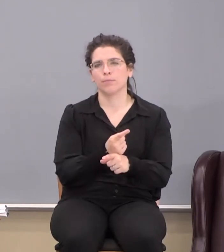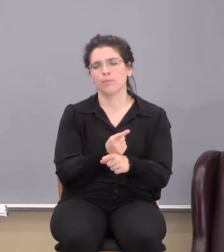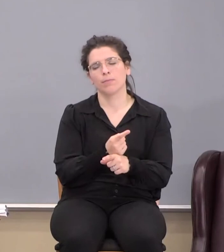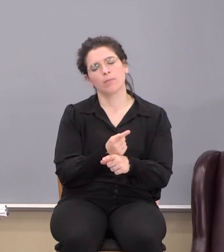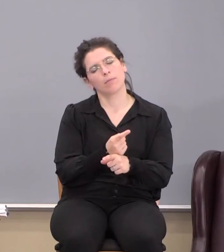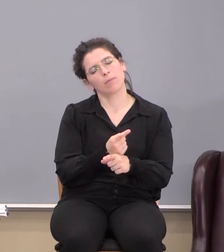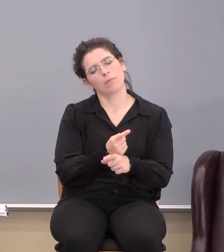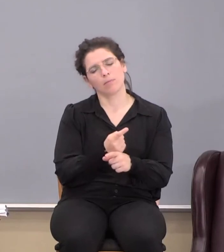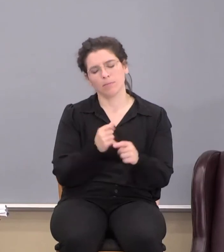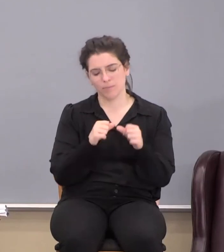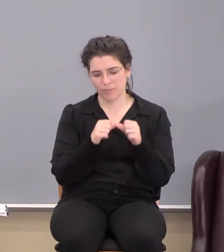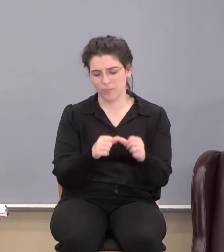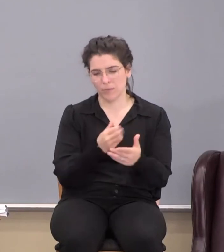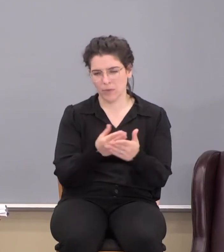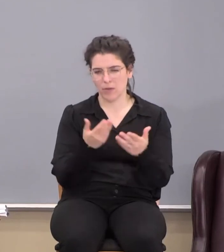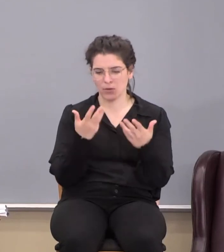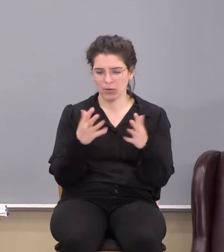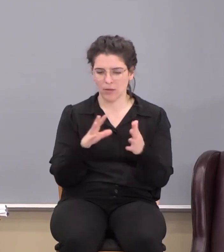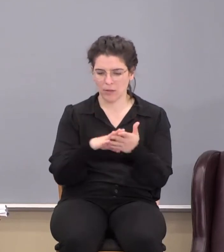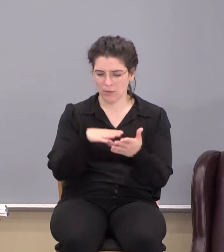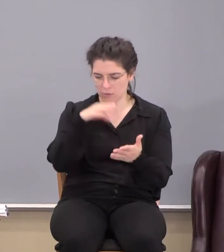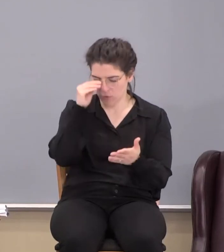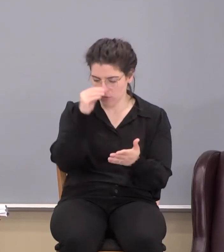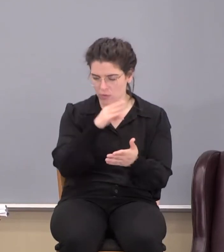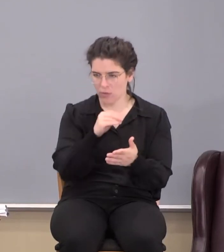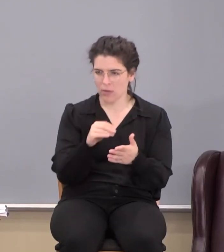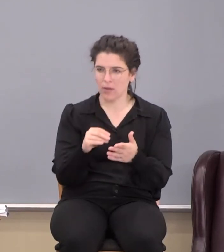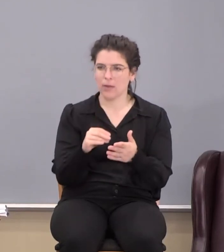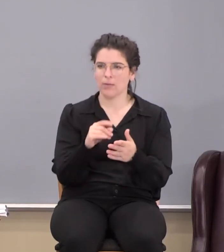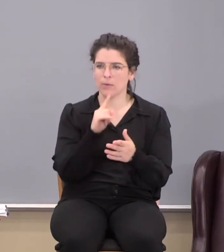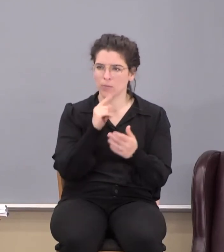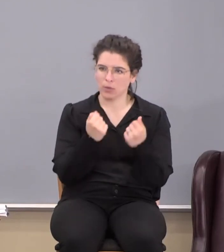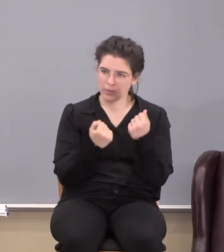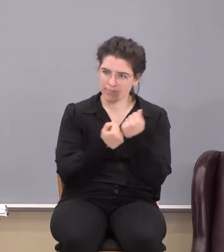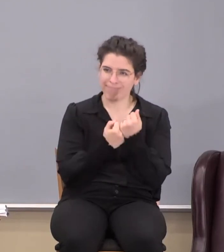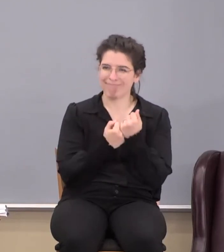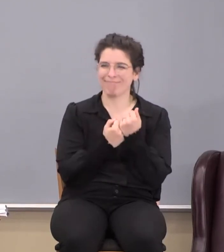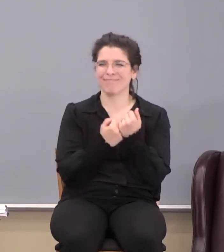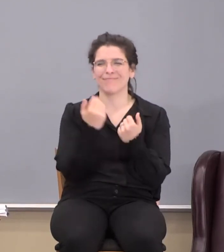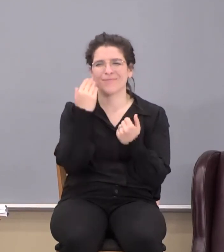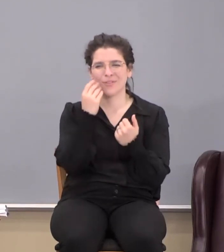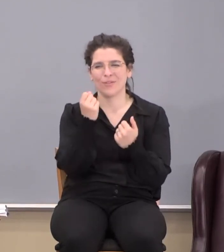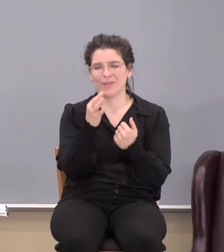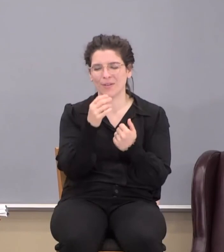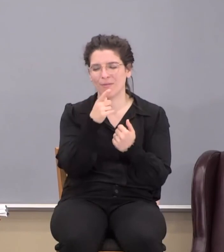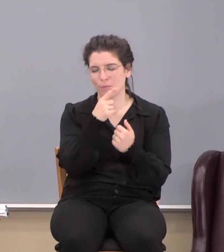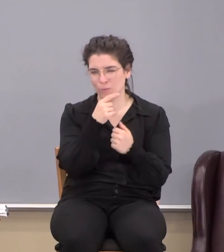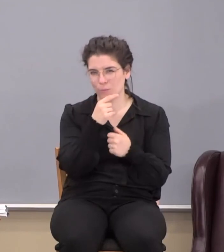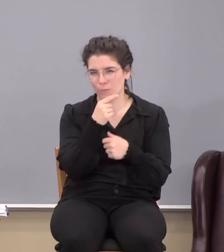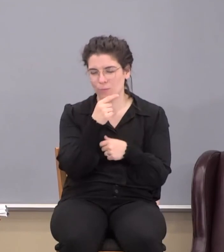He says, but continue thou in the things which thou hast learned and has been assured of knowing of whom